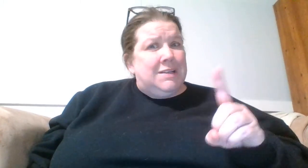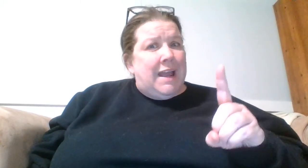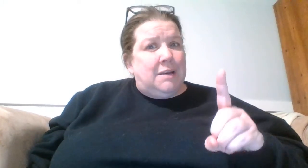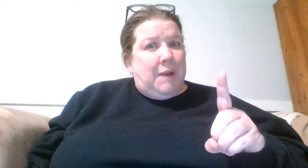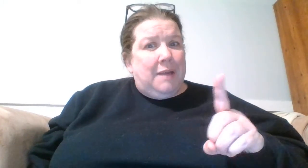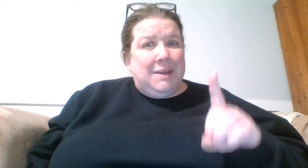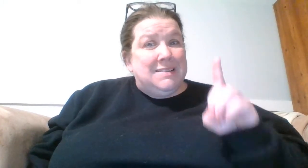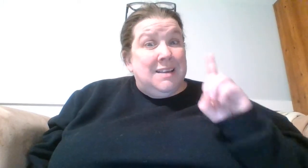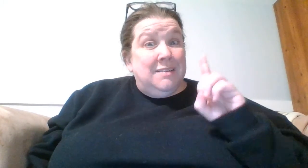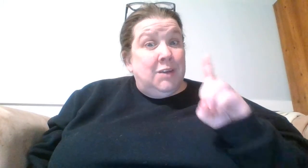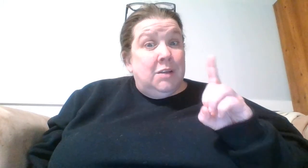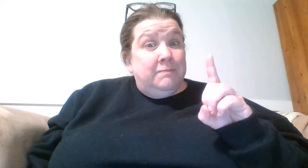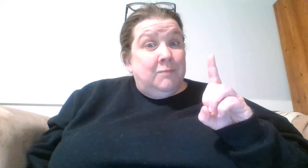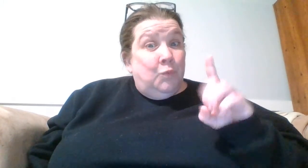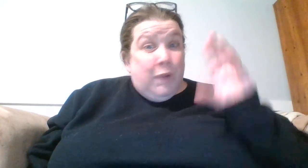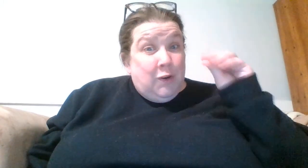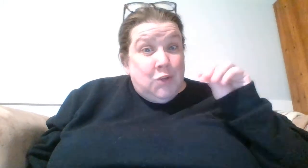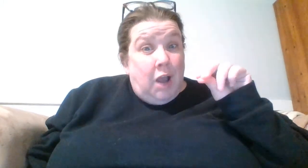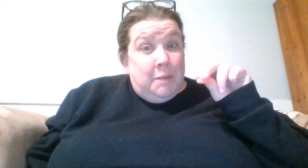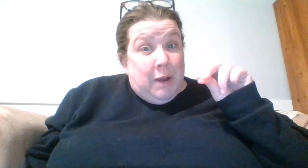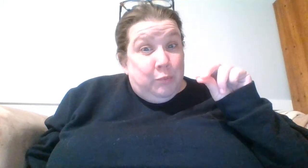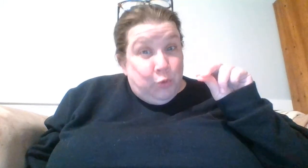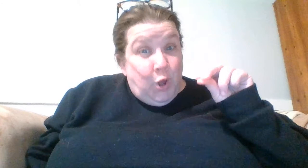course I had to buy it because we don't talk about Peru.